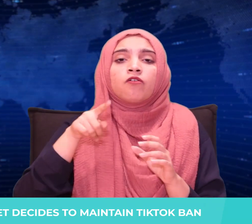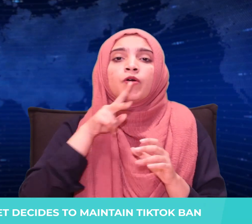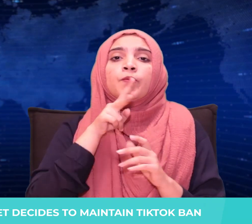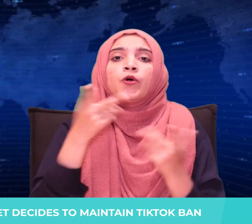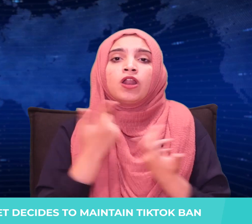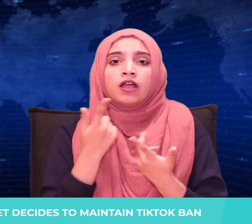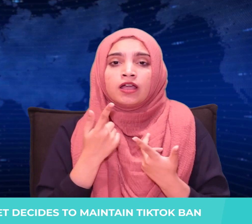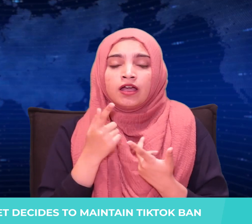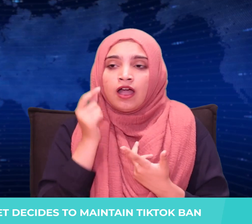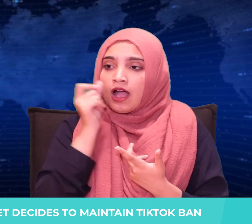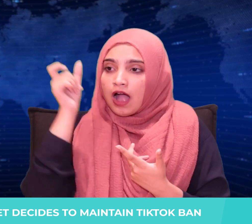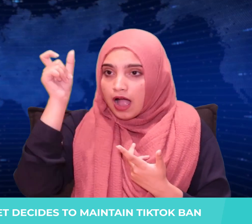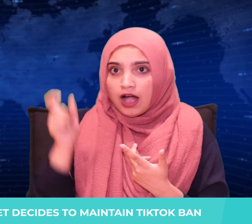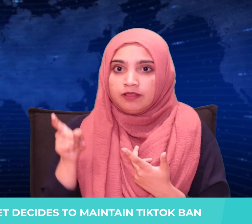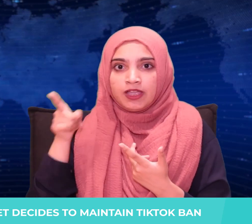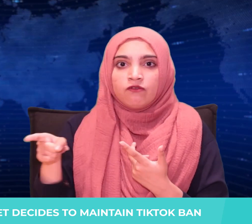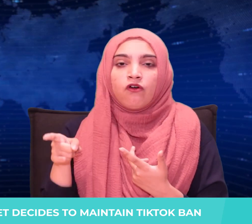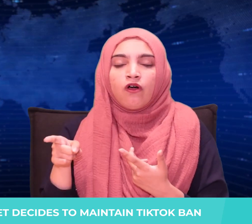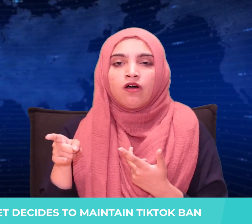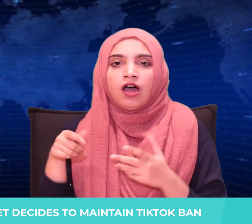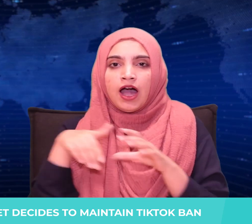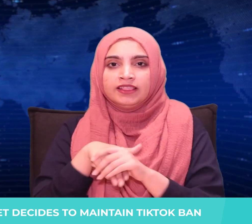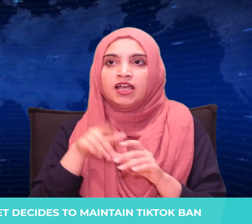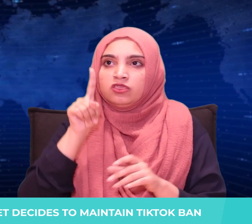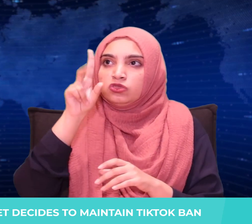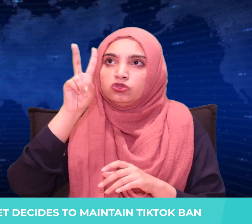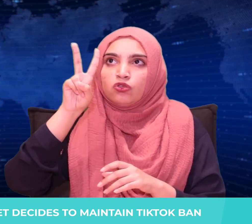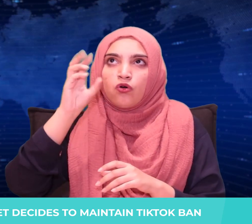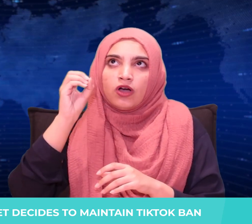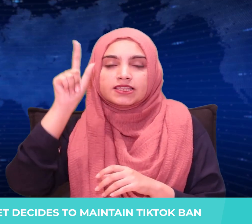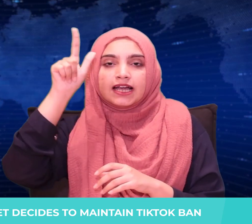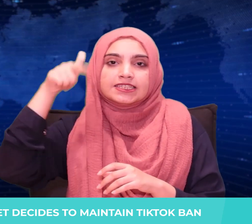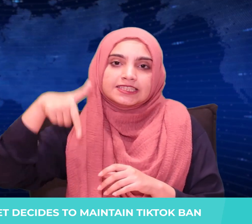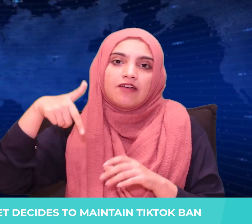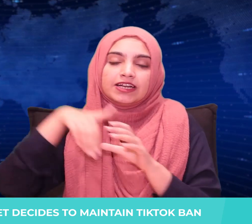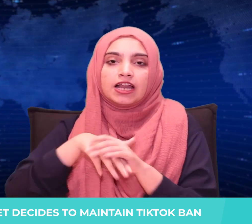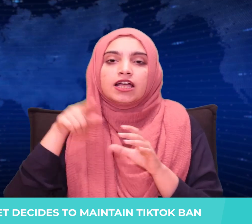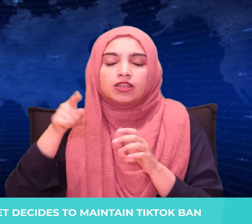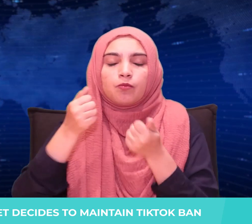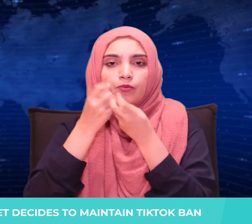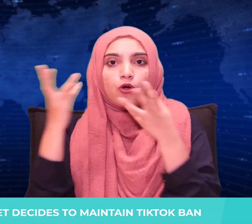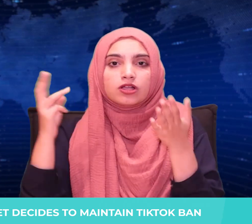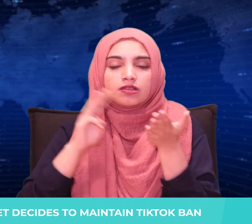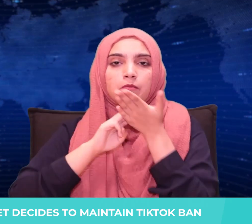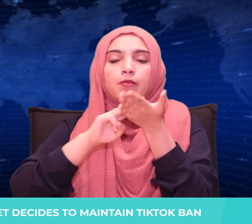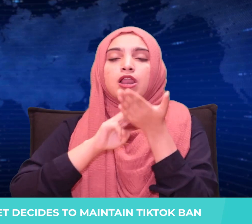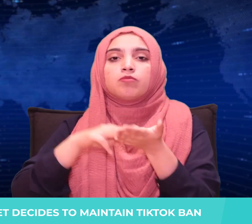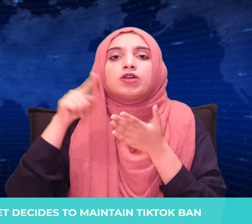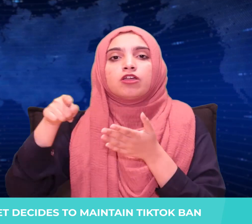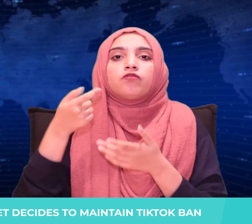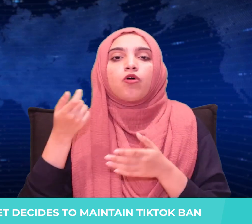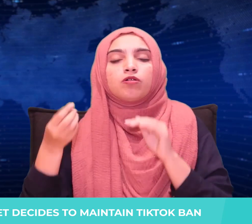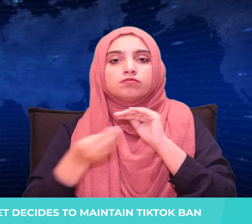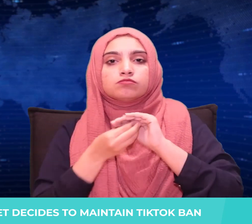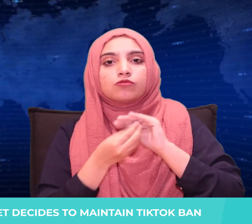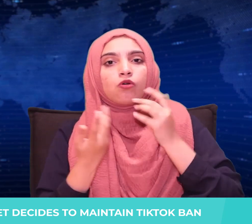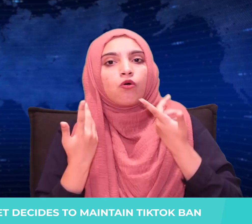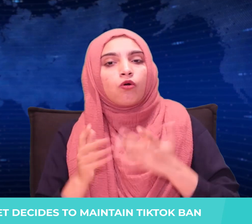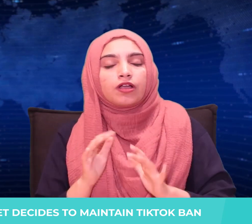the Western District of Washington had charged Fahad in 2017 for leading a multi-million fraud